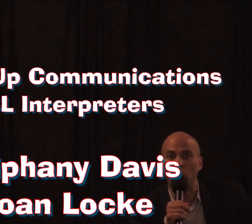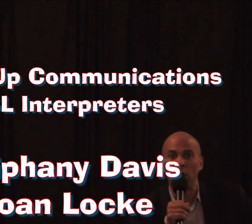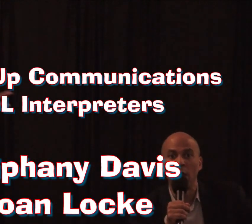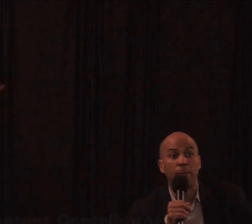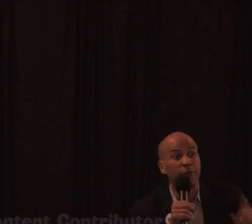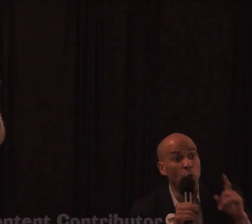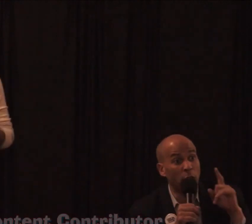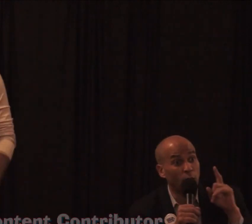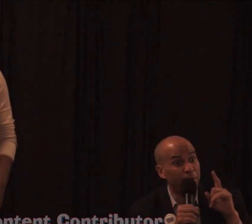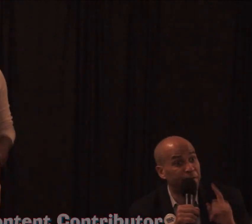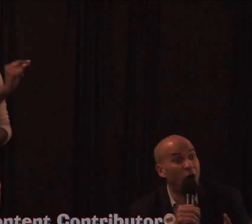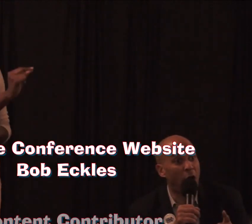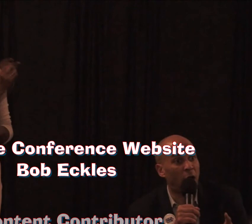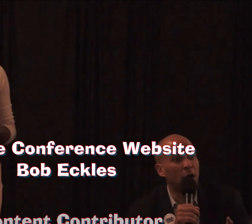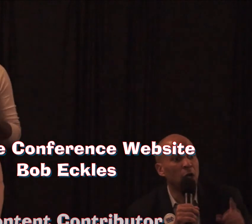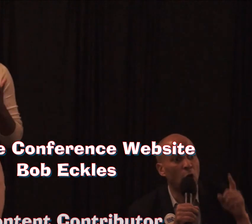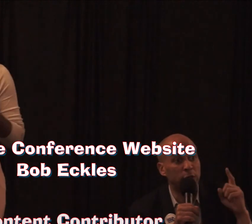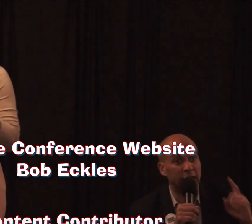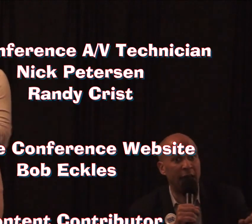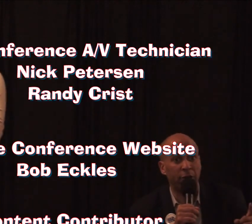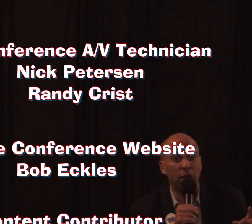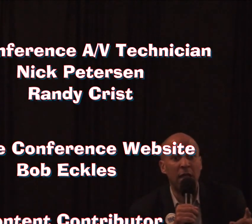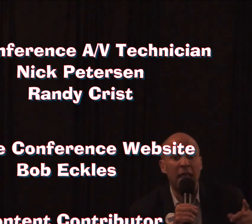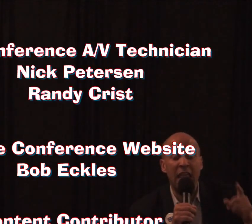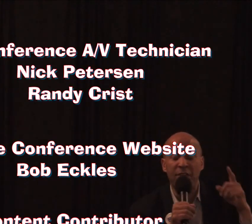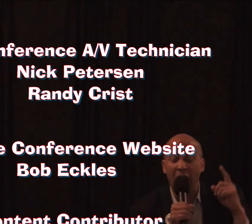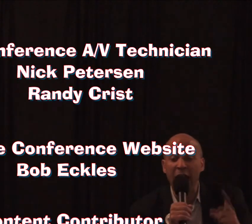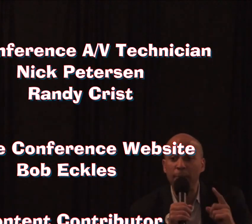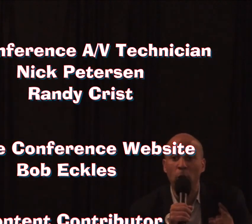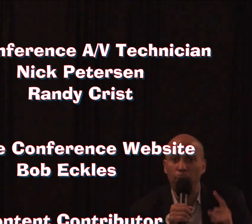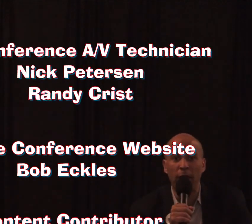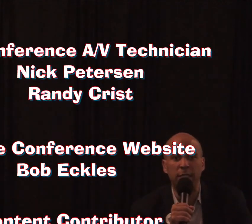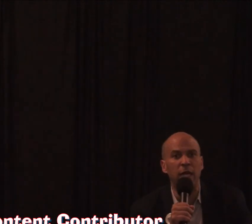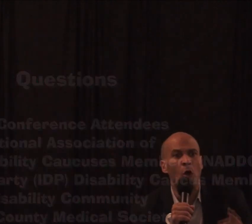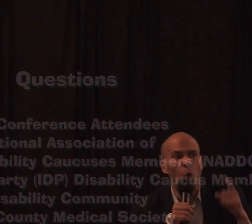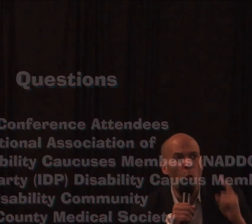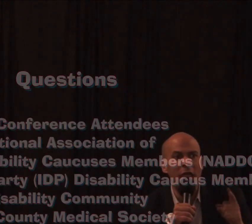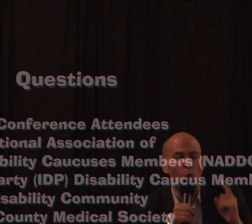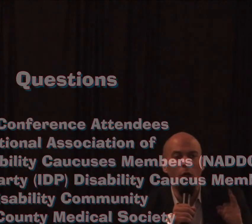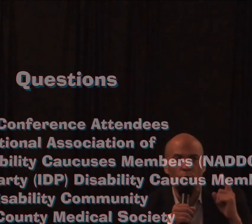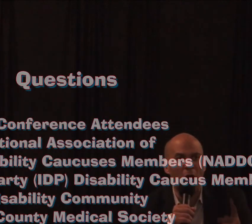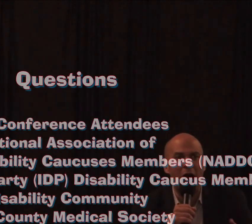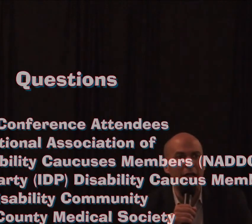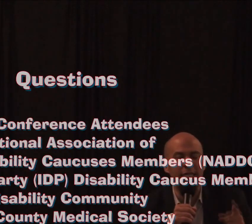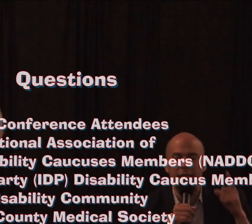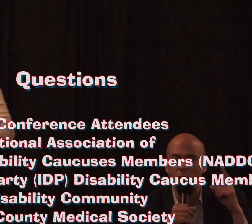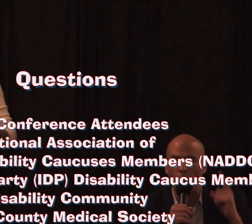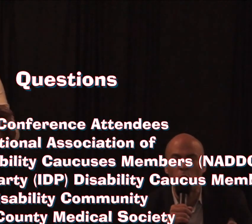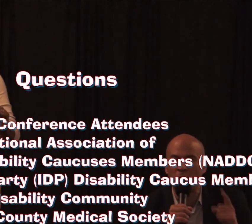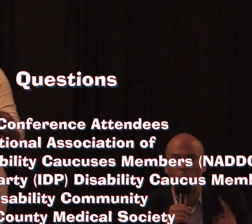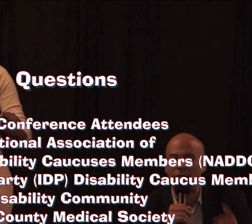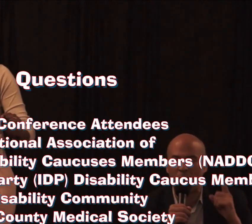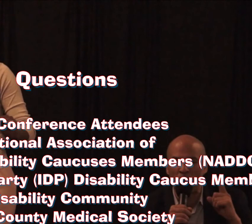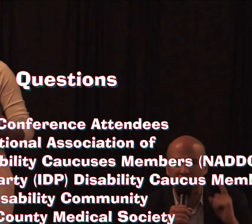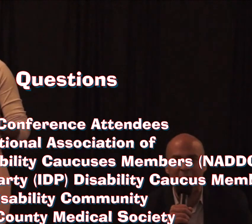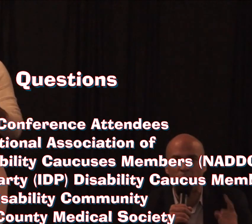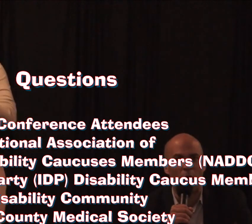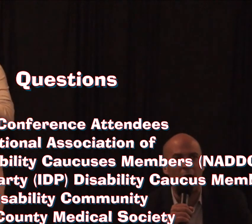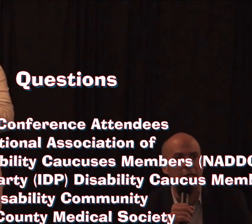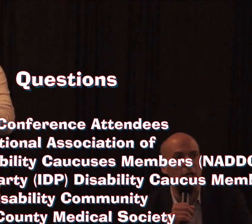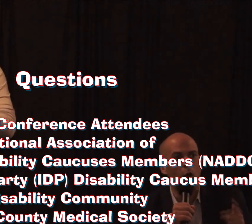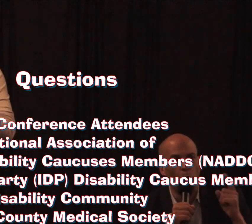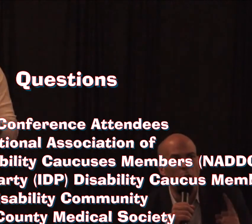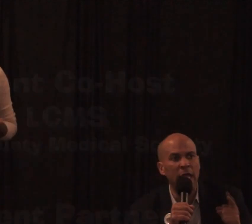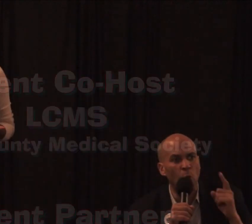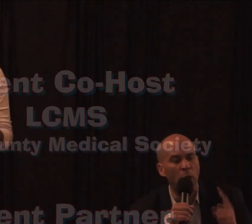go alone. But if you want to go far, go together. If I am your president, we will rise in the only way that we can